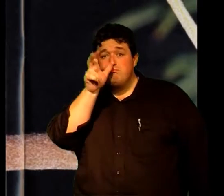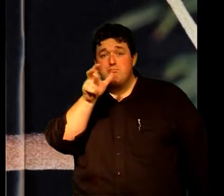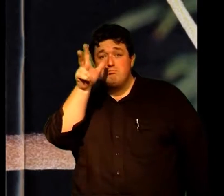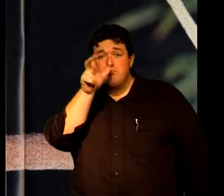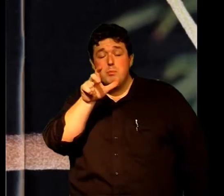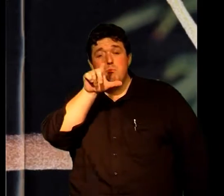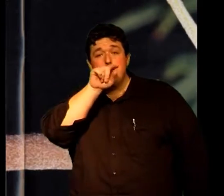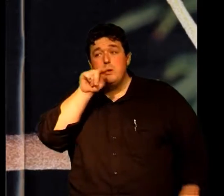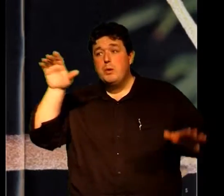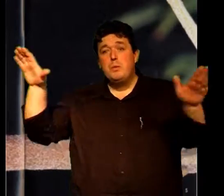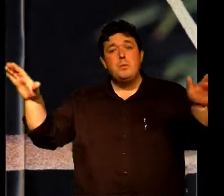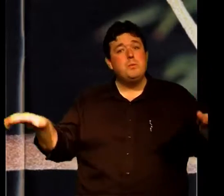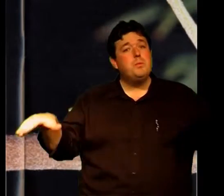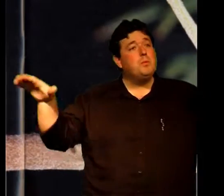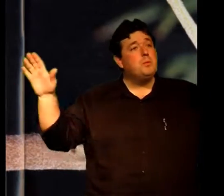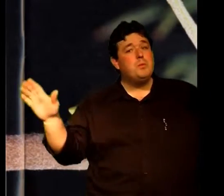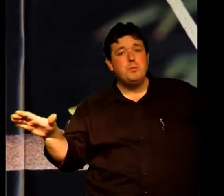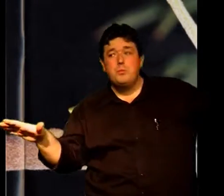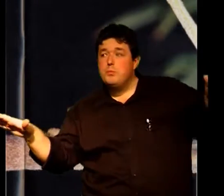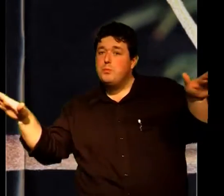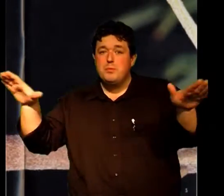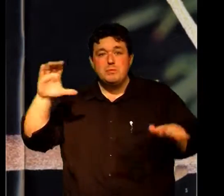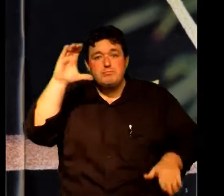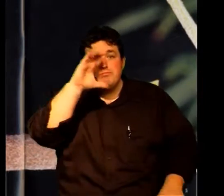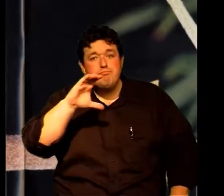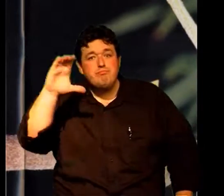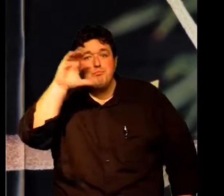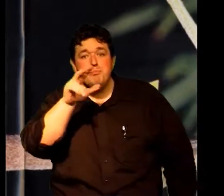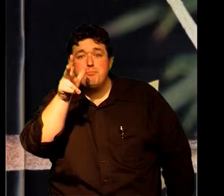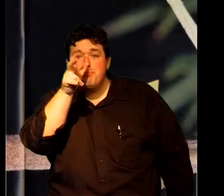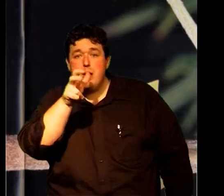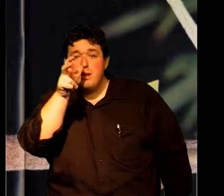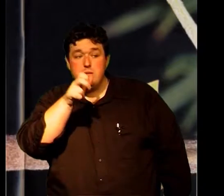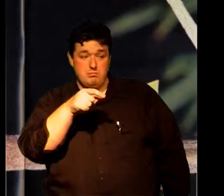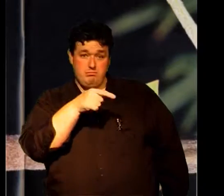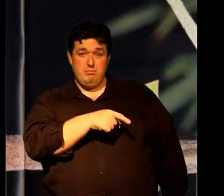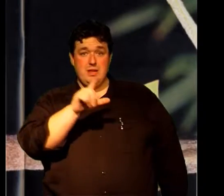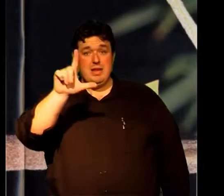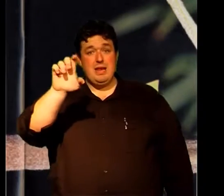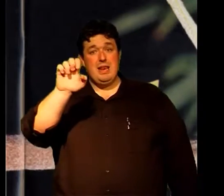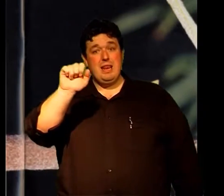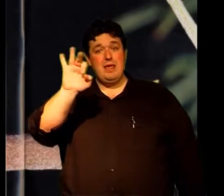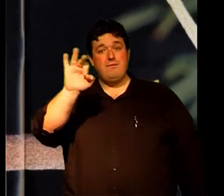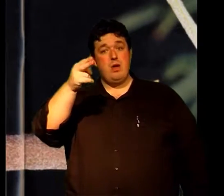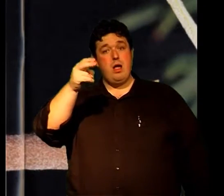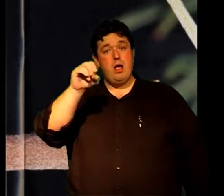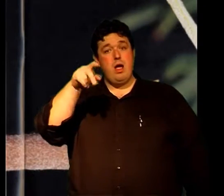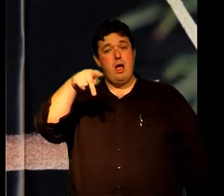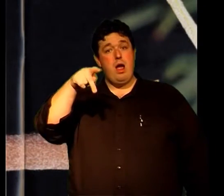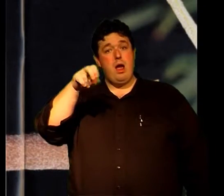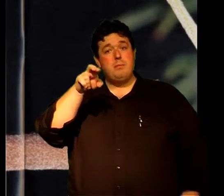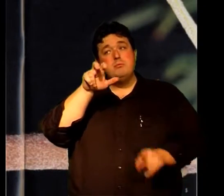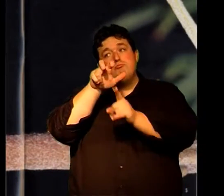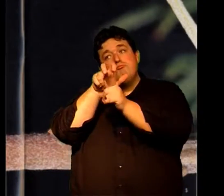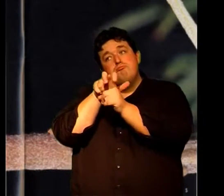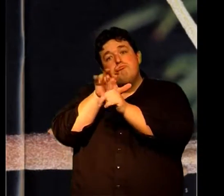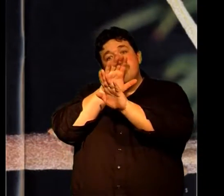You know, birds love to eat insects As a bird flies by and searches for insects The leafhopper stays